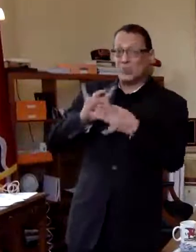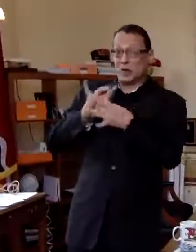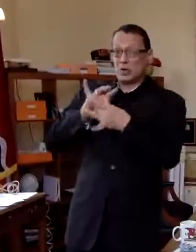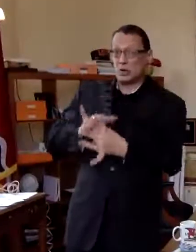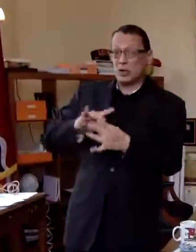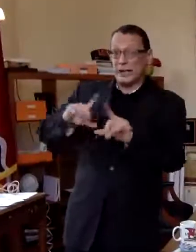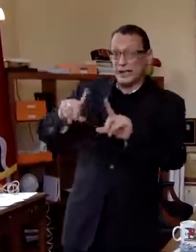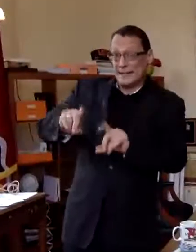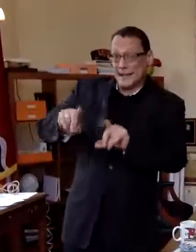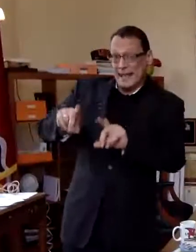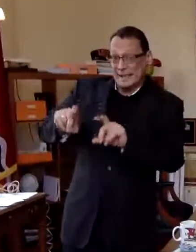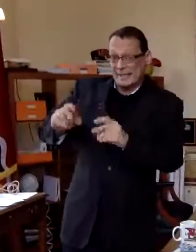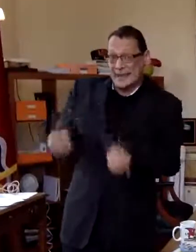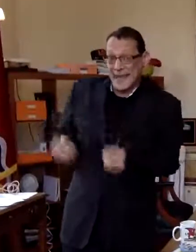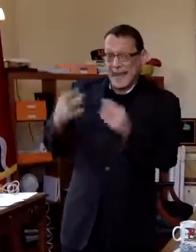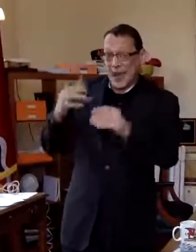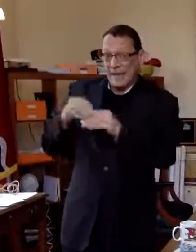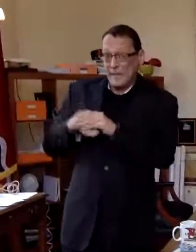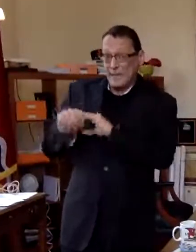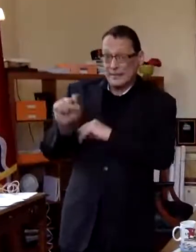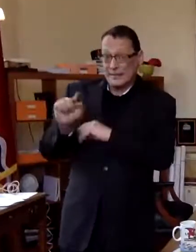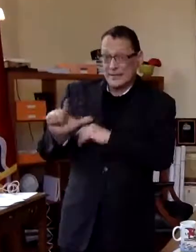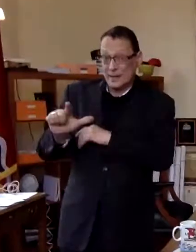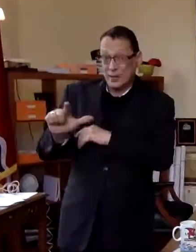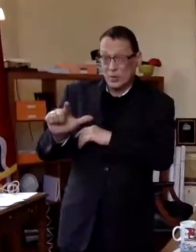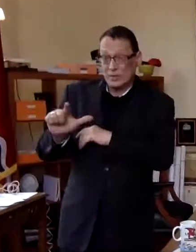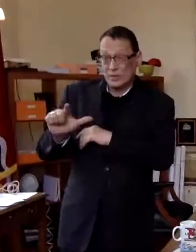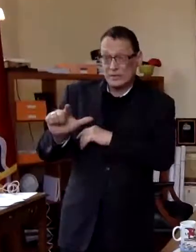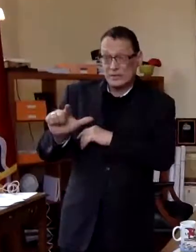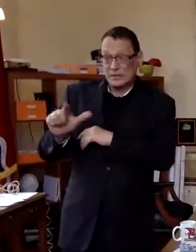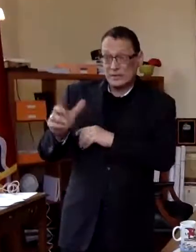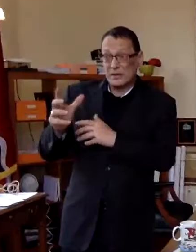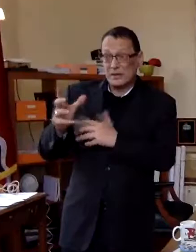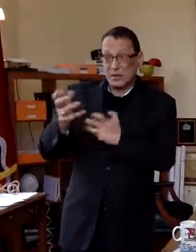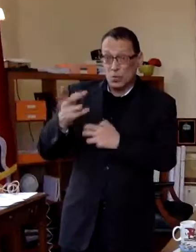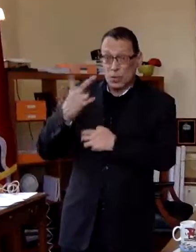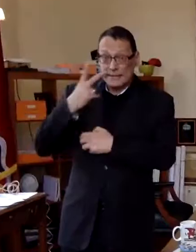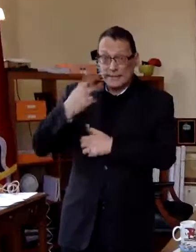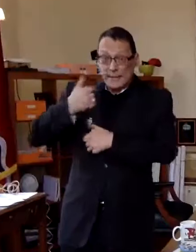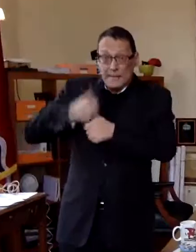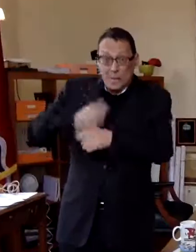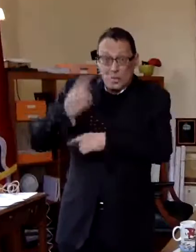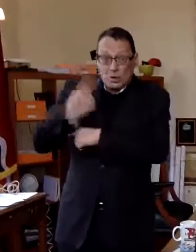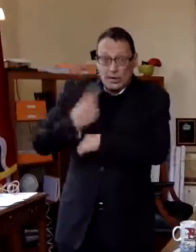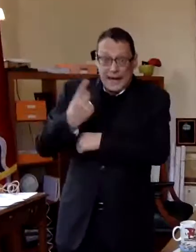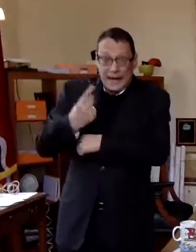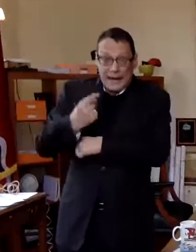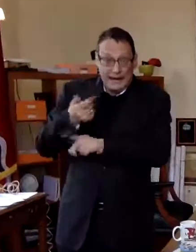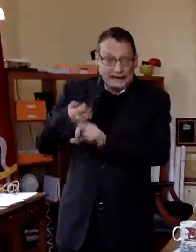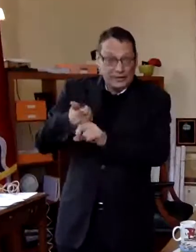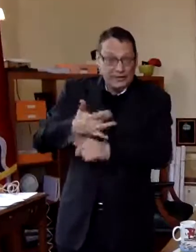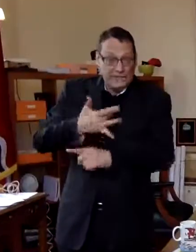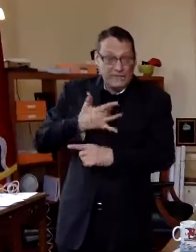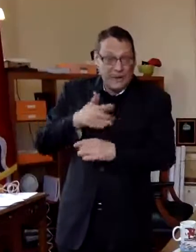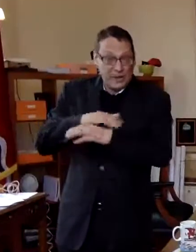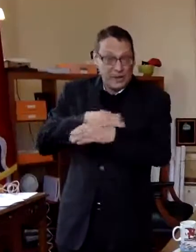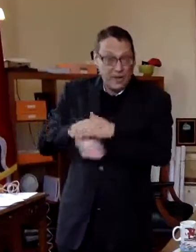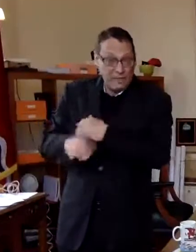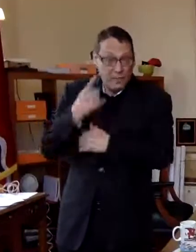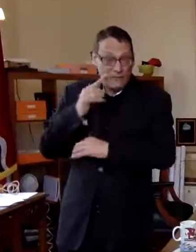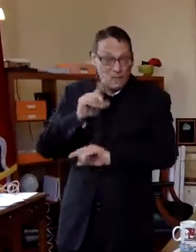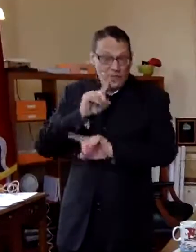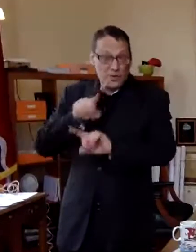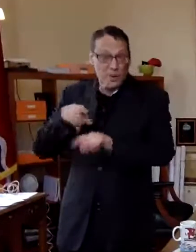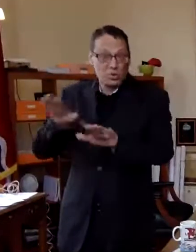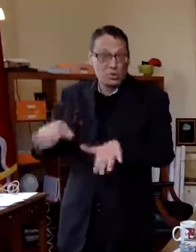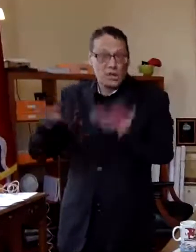for how many in the city st louis you'd like to see done per day to feel comfortable with lifting orders and